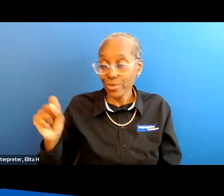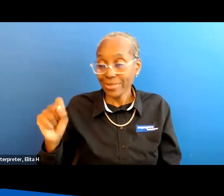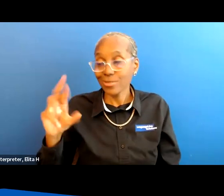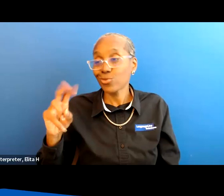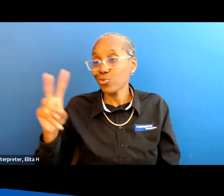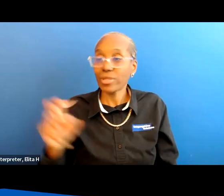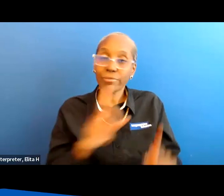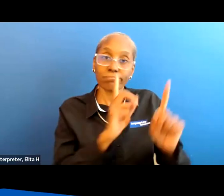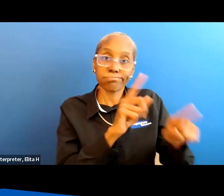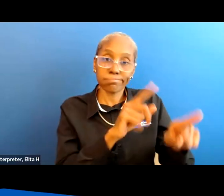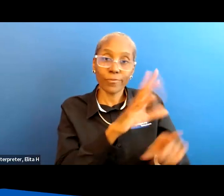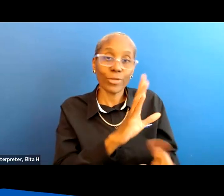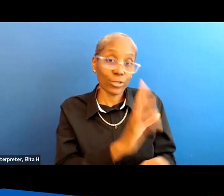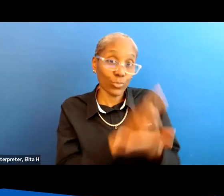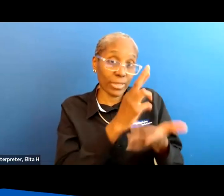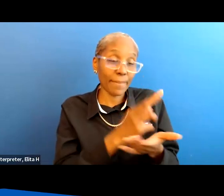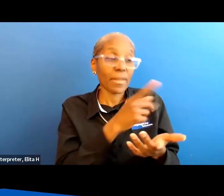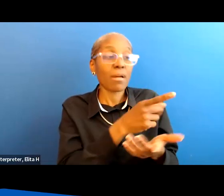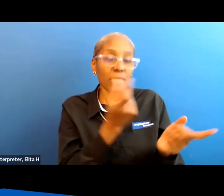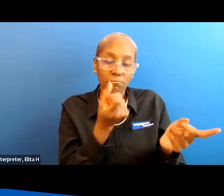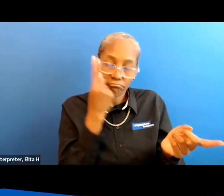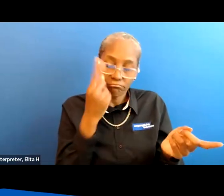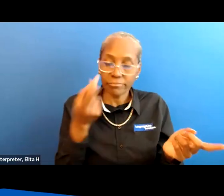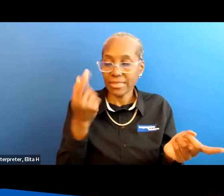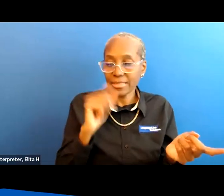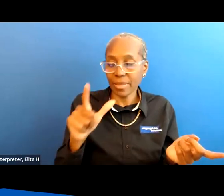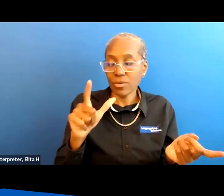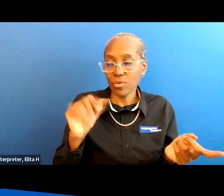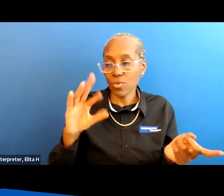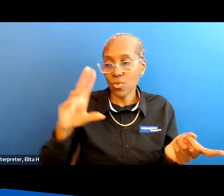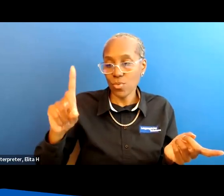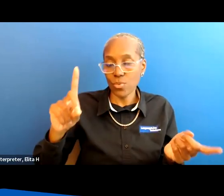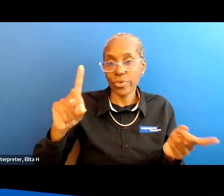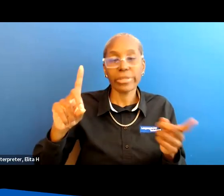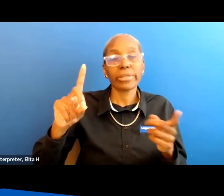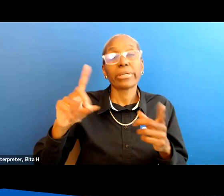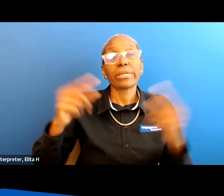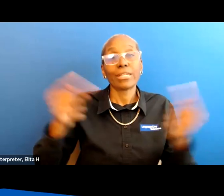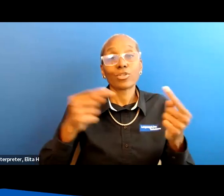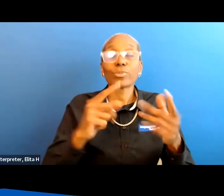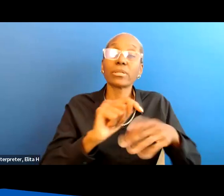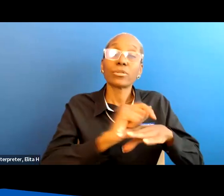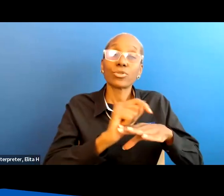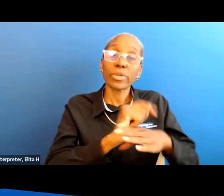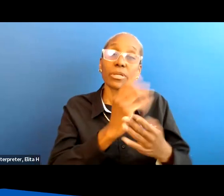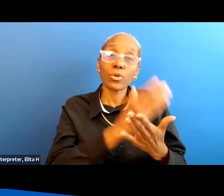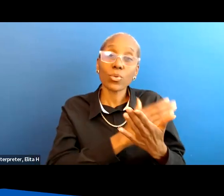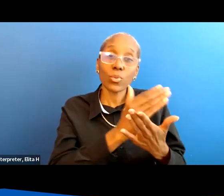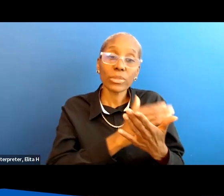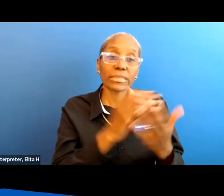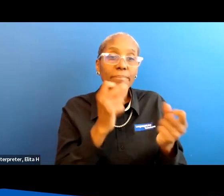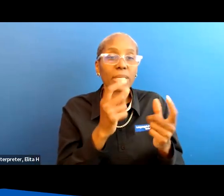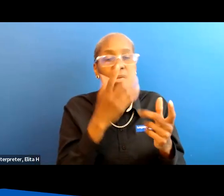so it's a big they understand spinal cord injury and it's a training course and it has a lot of interesting